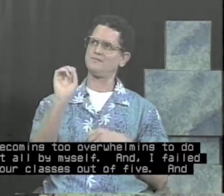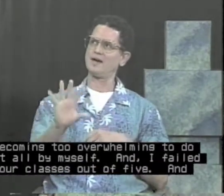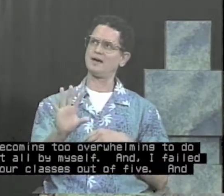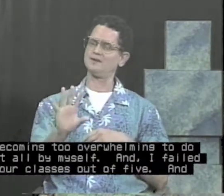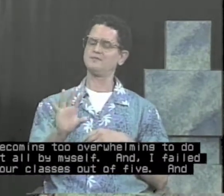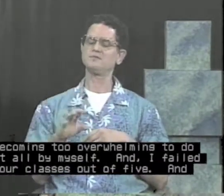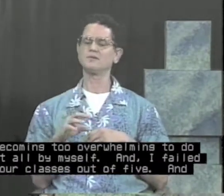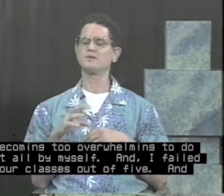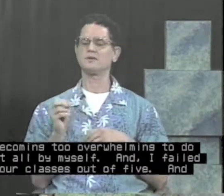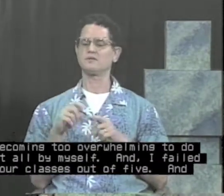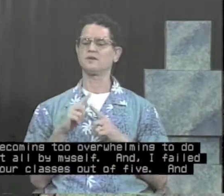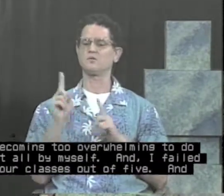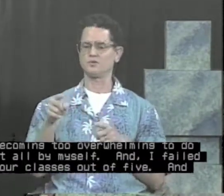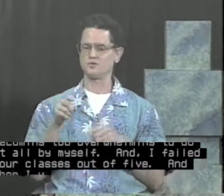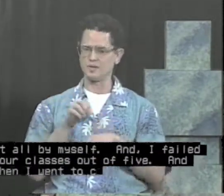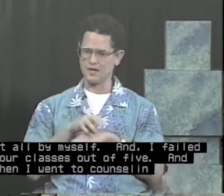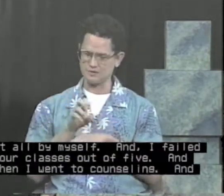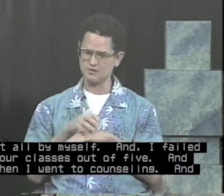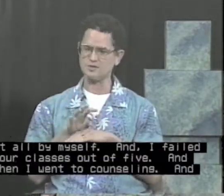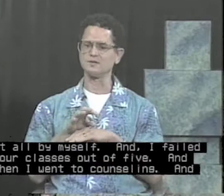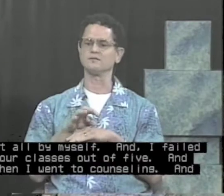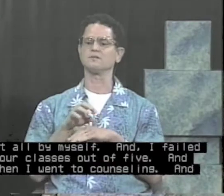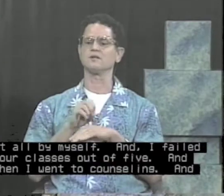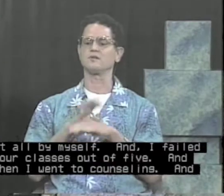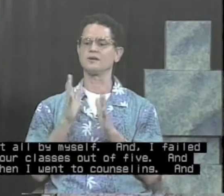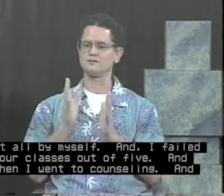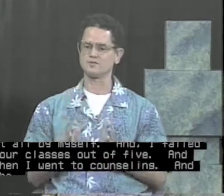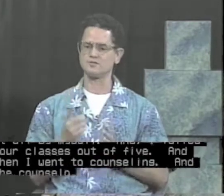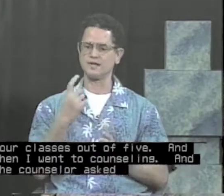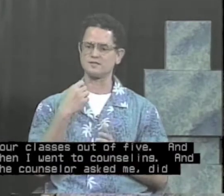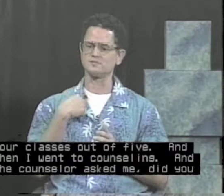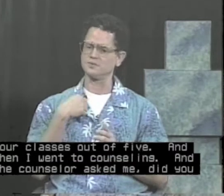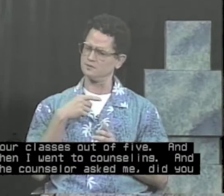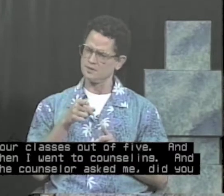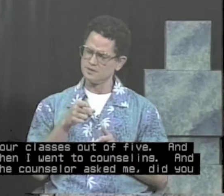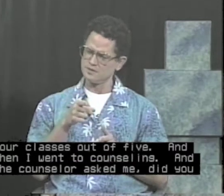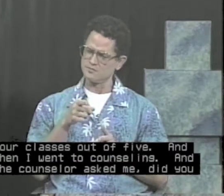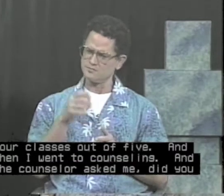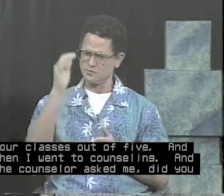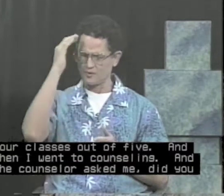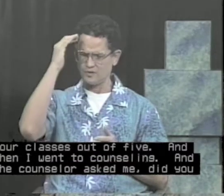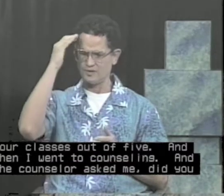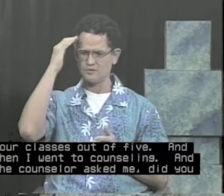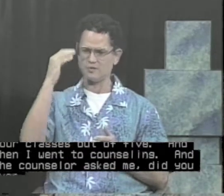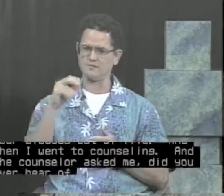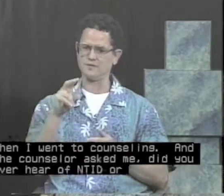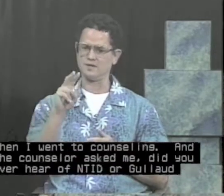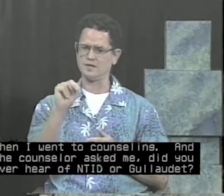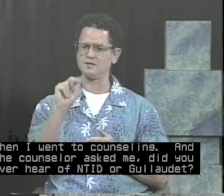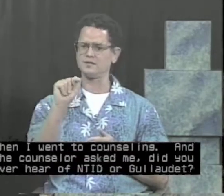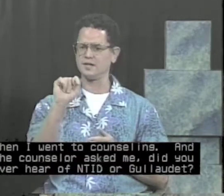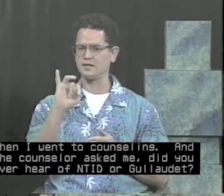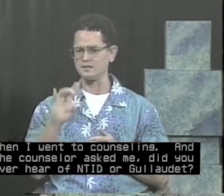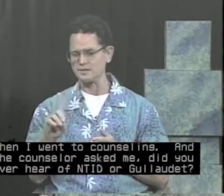five, and then I went to counseling, and the counselor asked me, do you ever hear of NTID